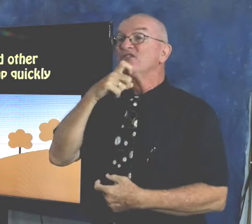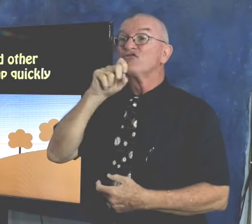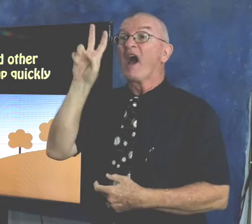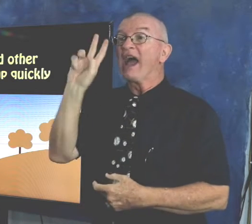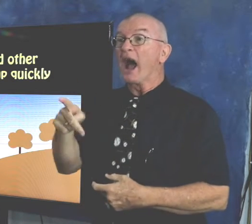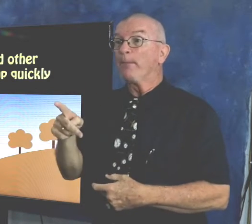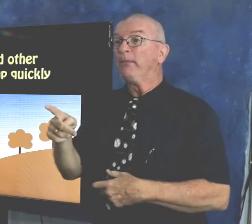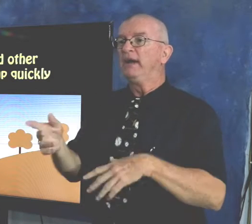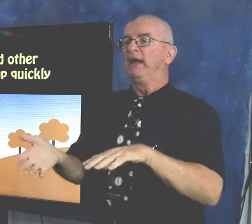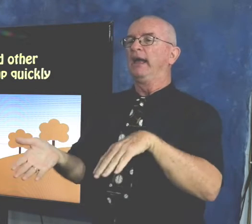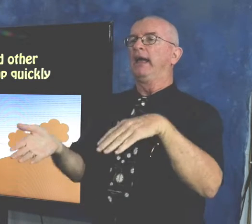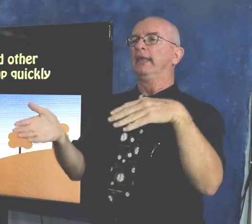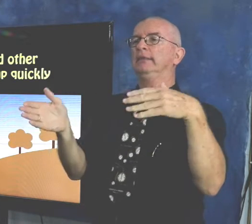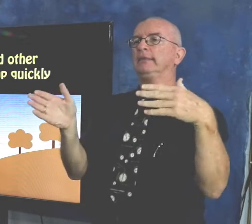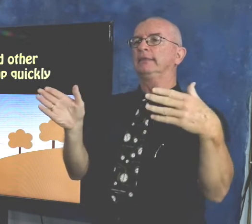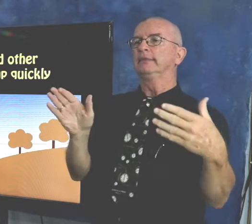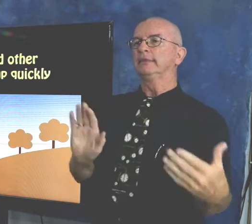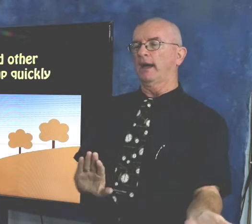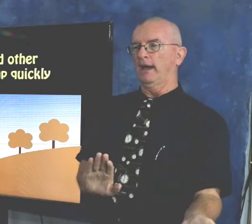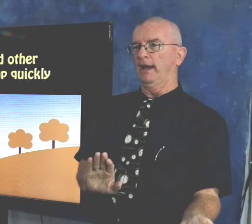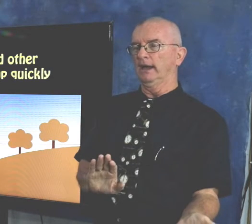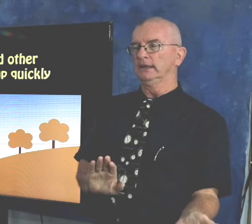dry up quickly and die.